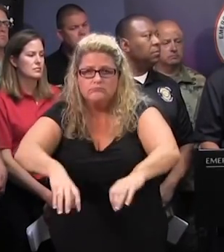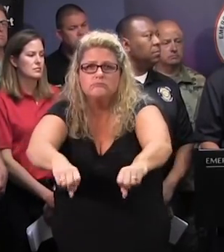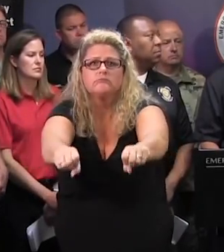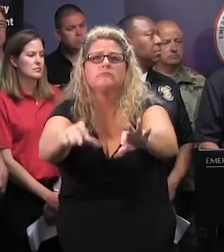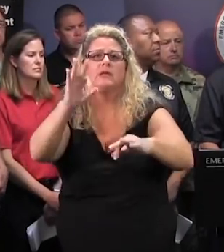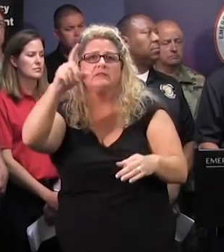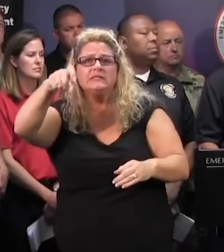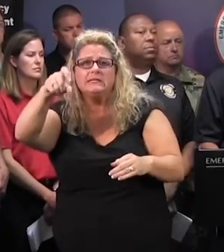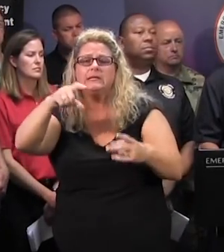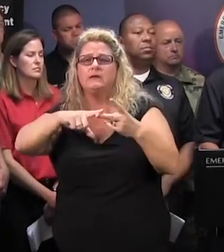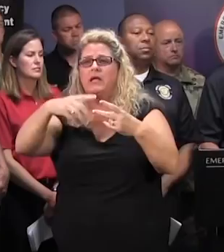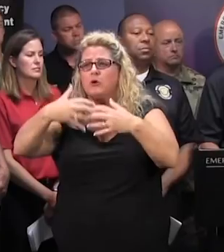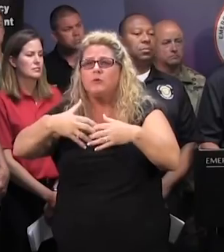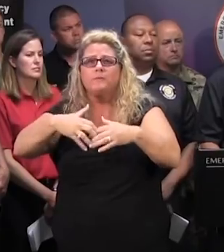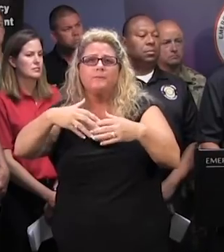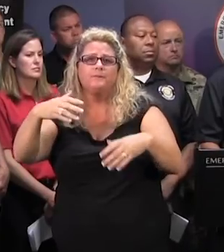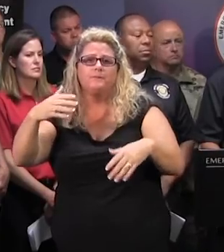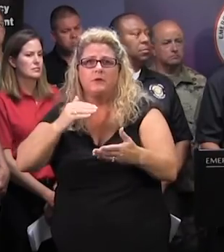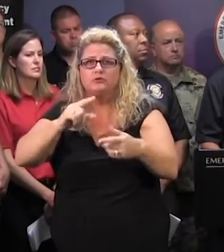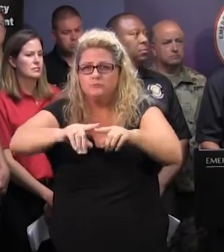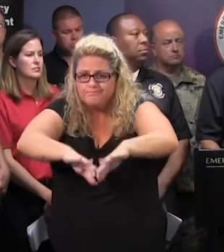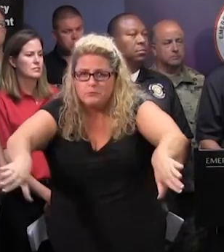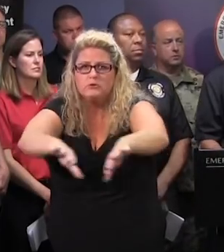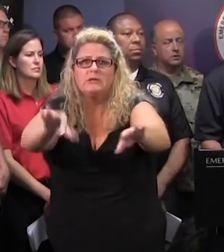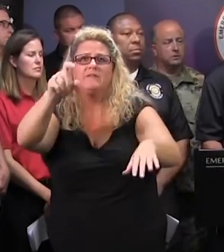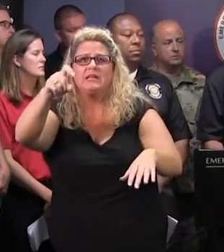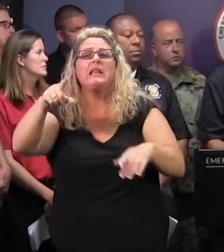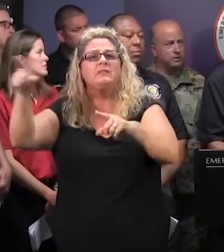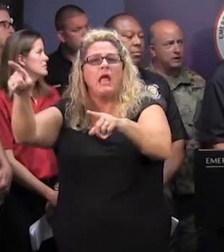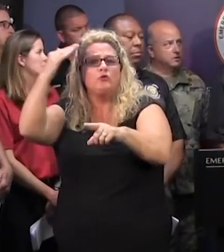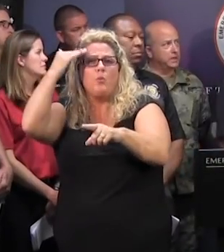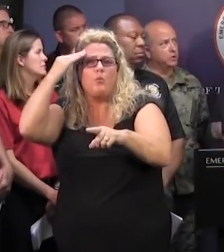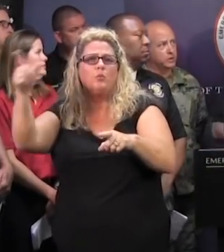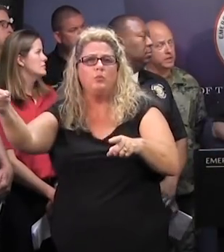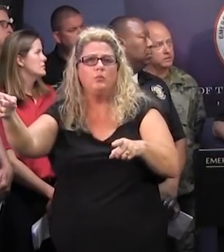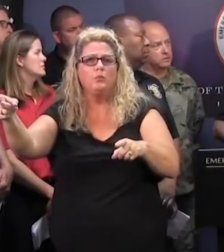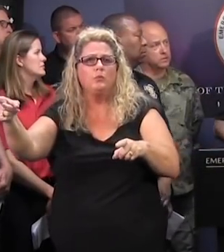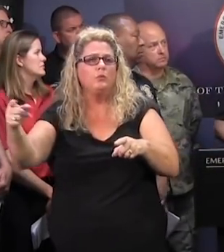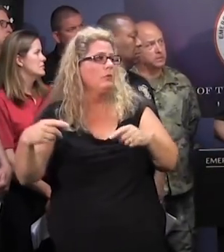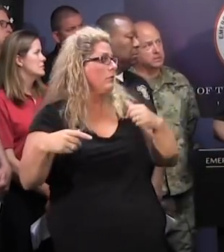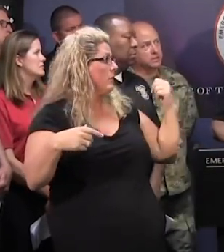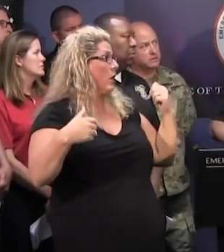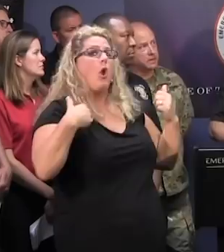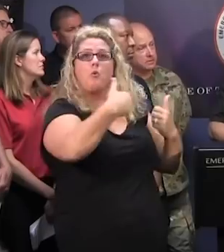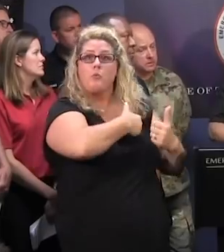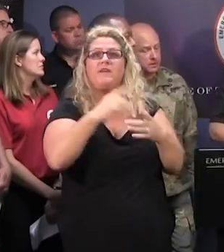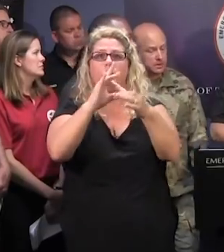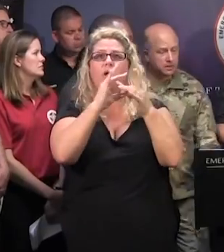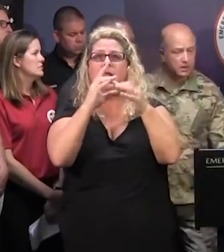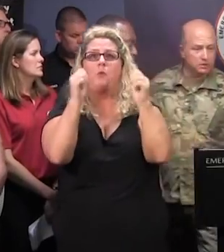something happens, and that's certainly on everybody's radar. We've actually made coordination through the military